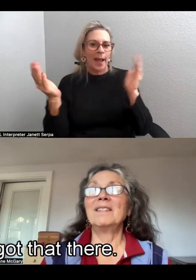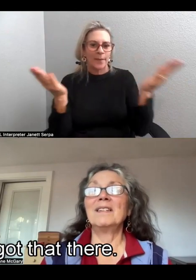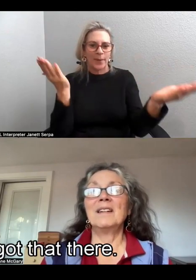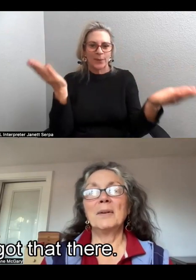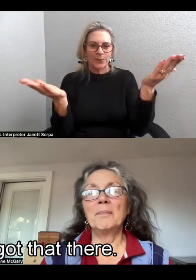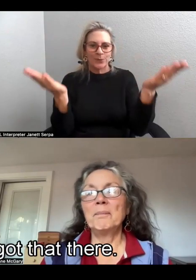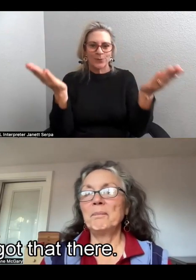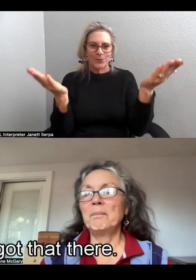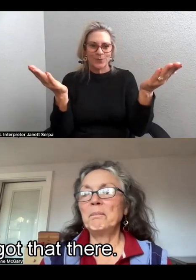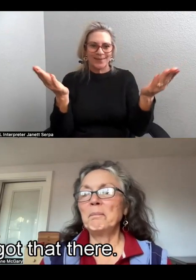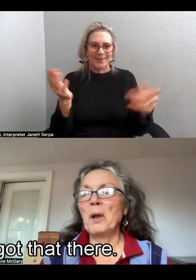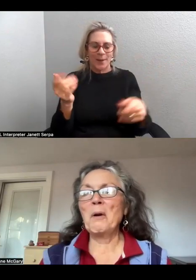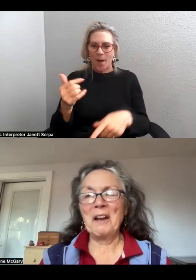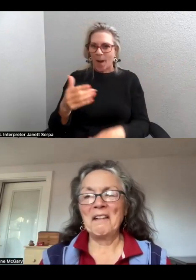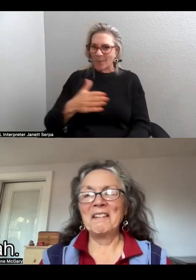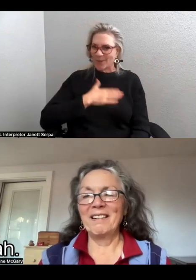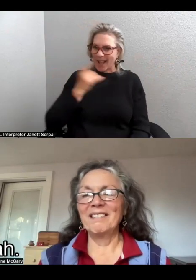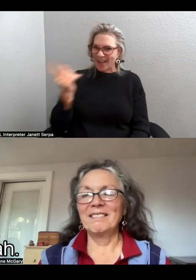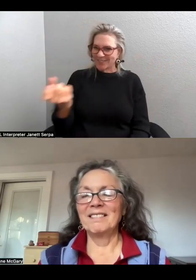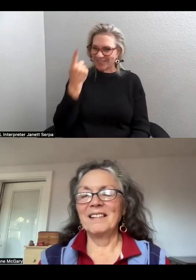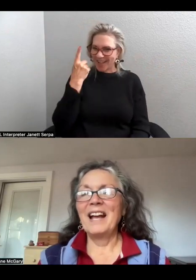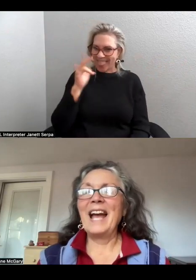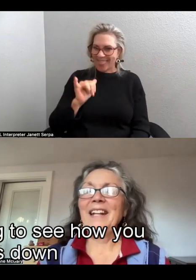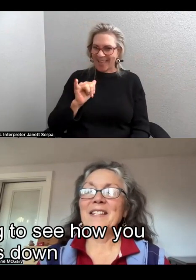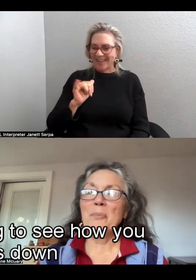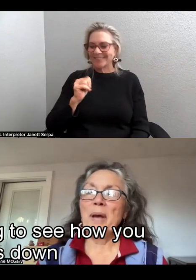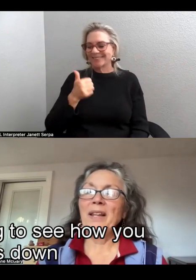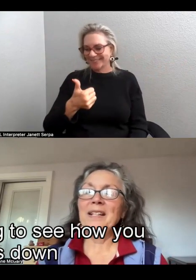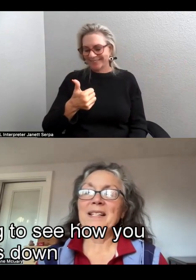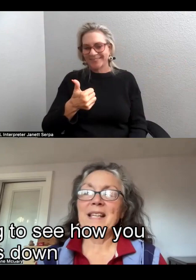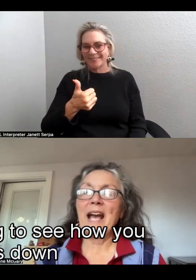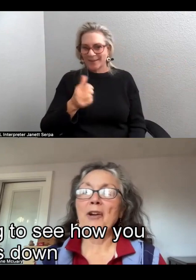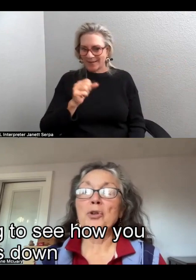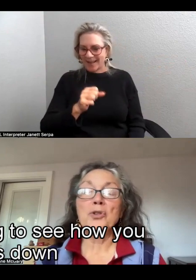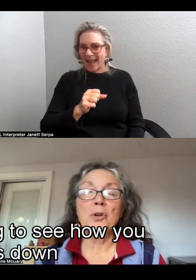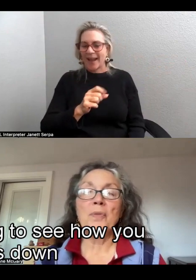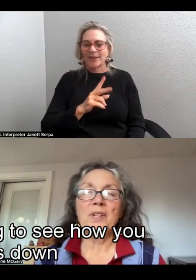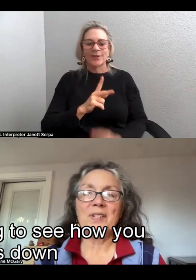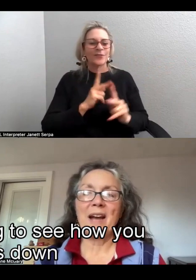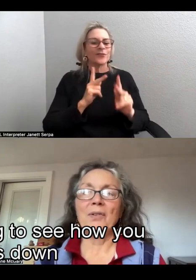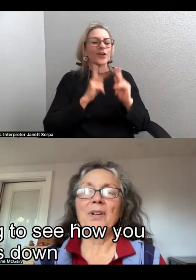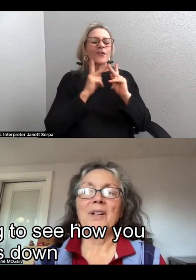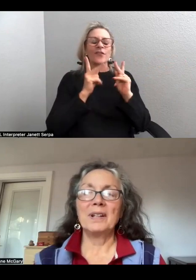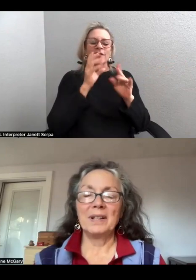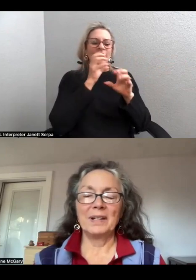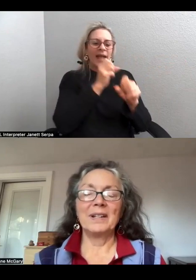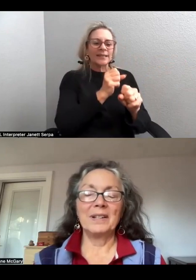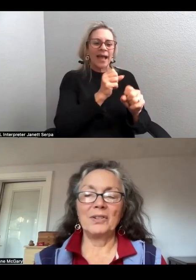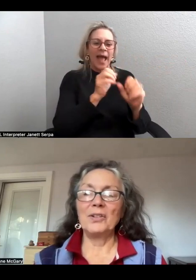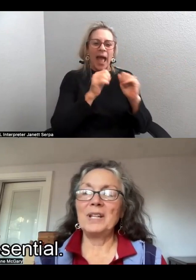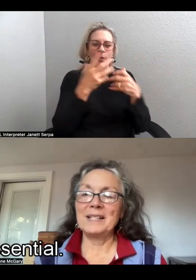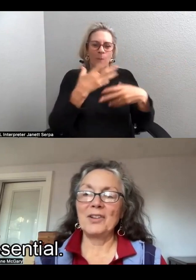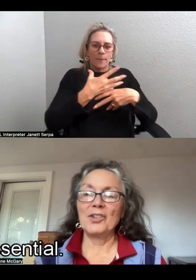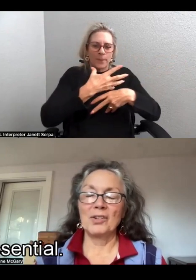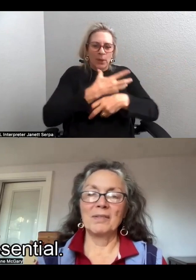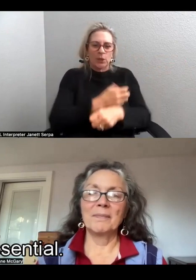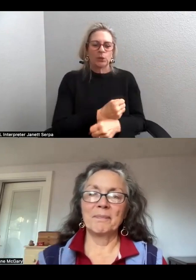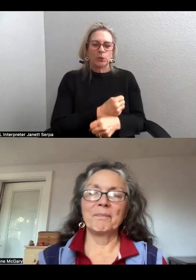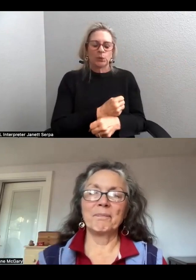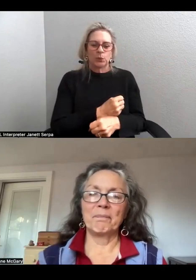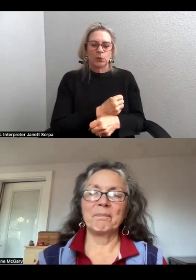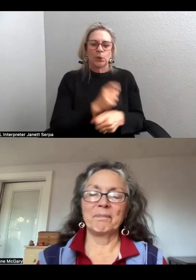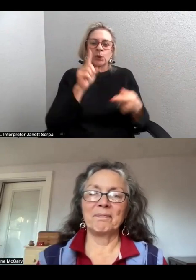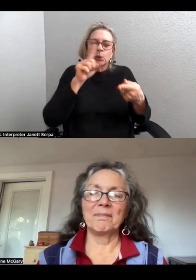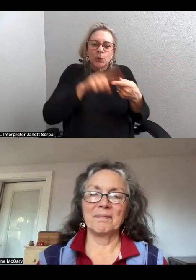I'm so glad she got that. Yeah. Oh, yeah. Yeah. And it's compelling to see how you strip this down to the essential.